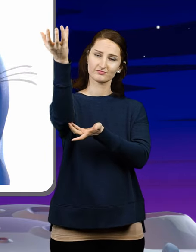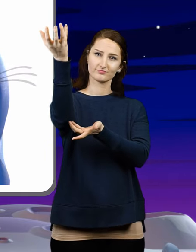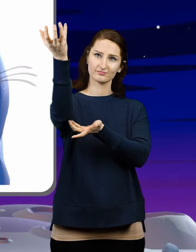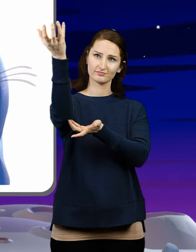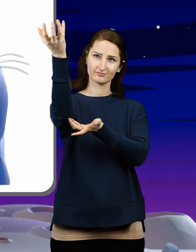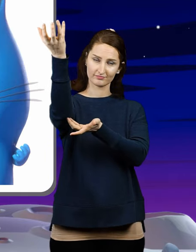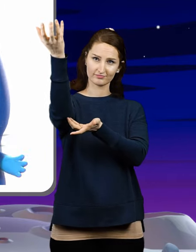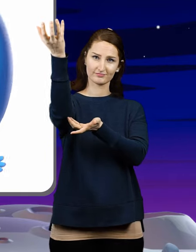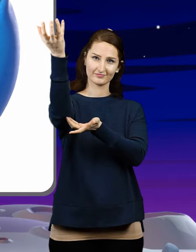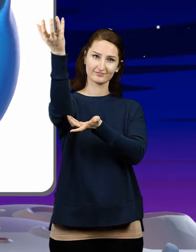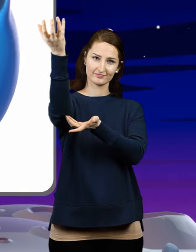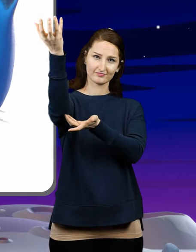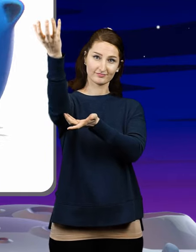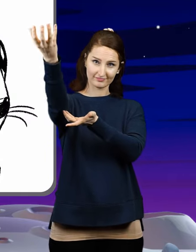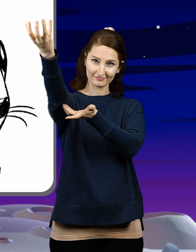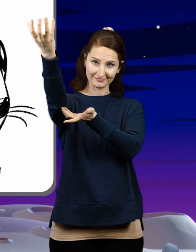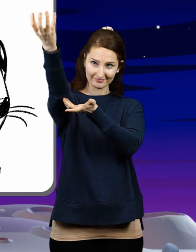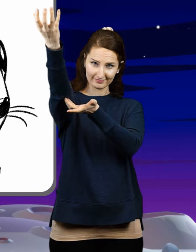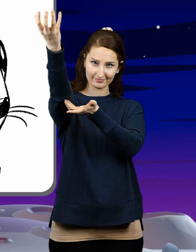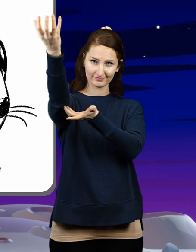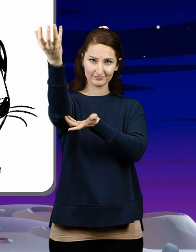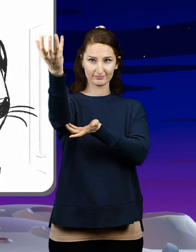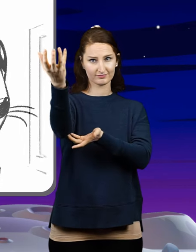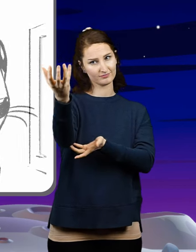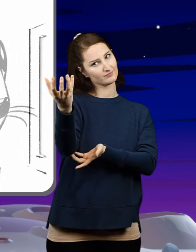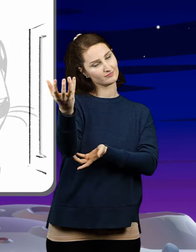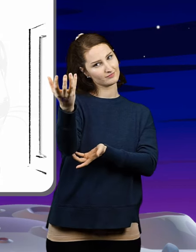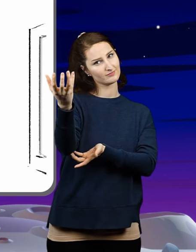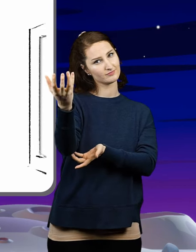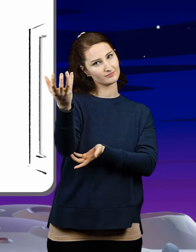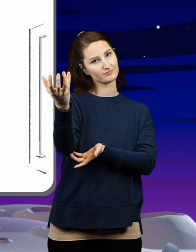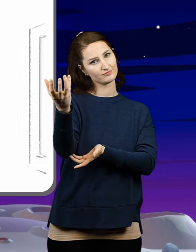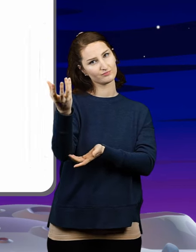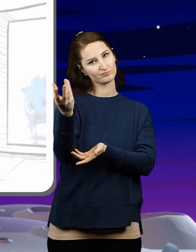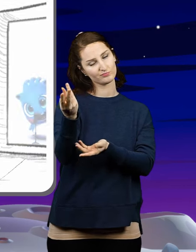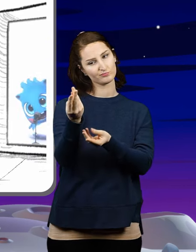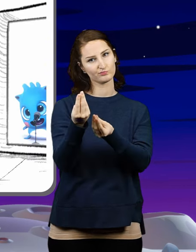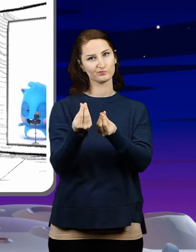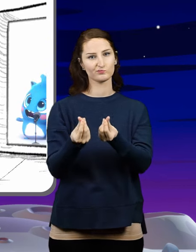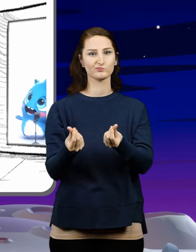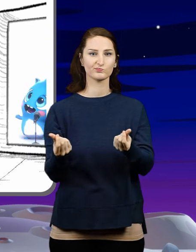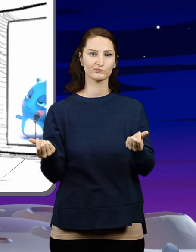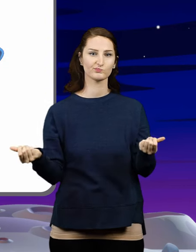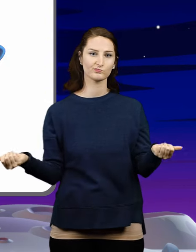TAKE ME A TAKE ME A I'll be